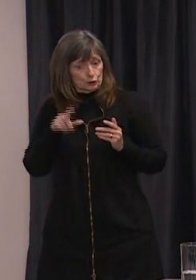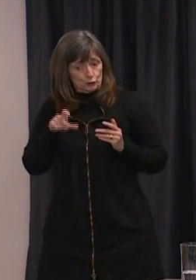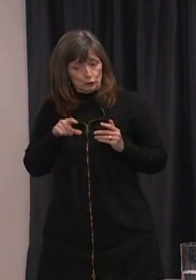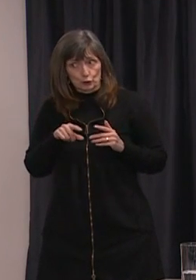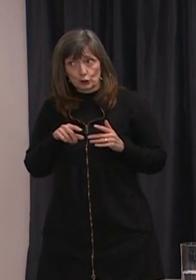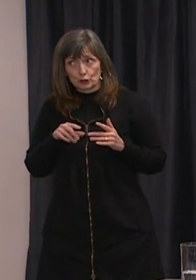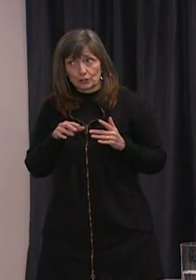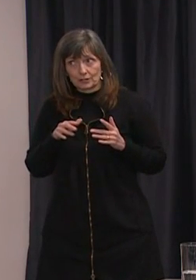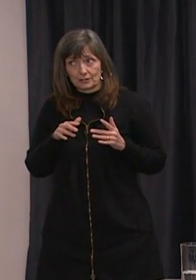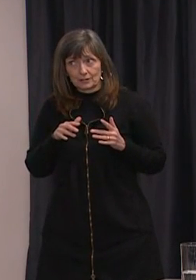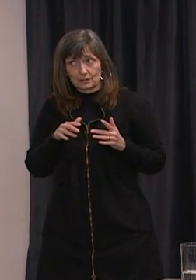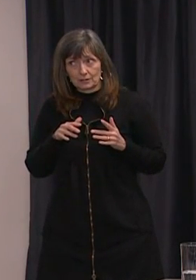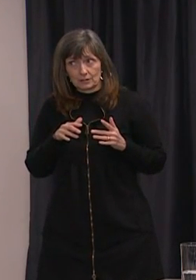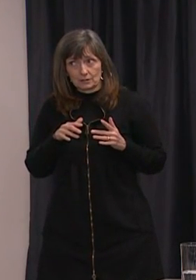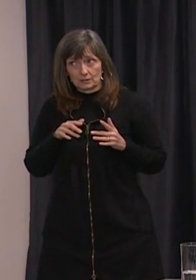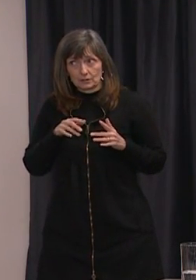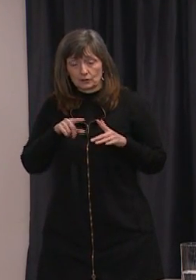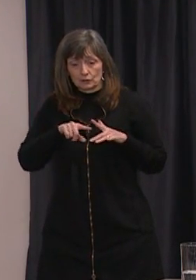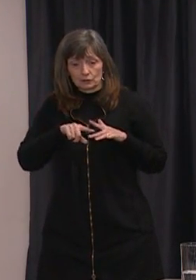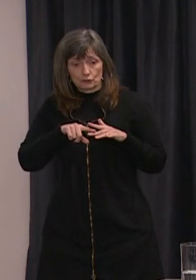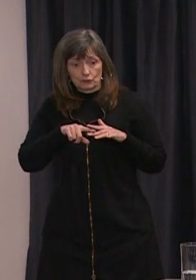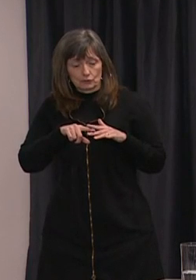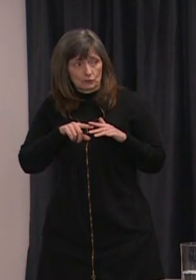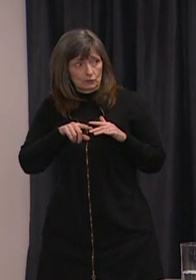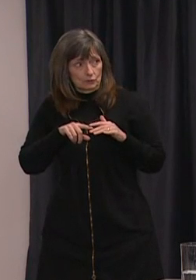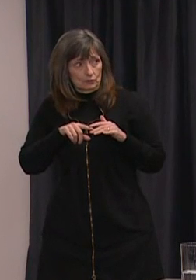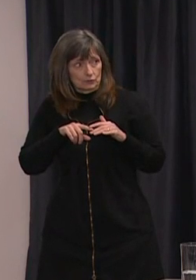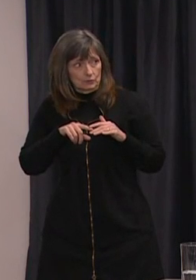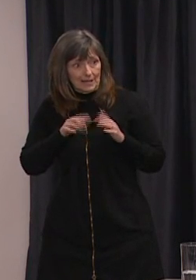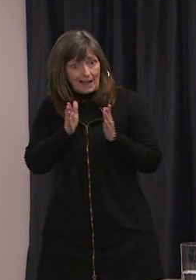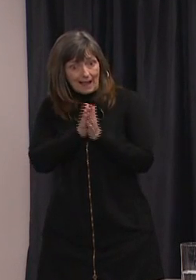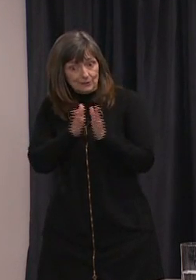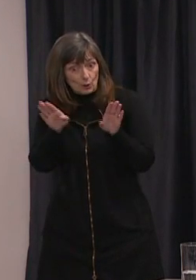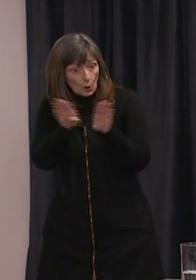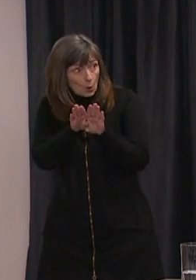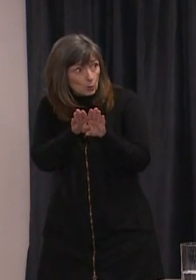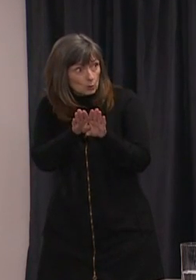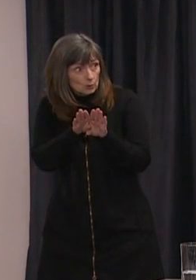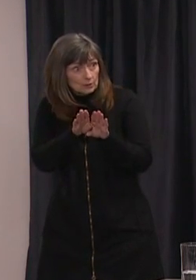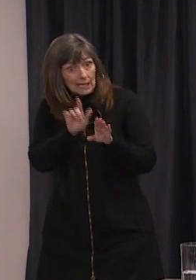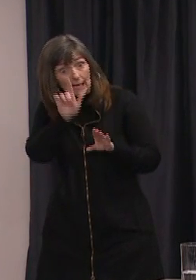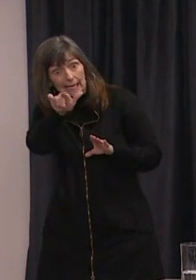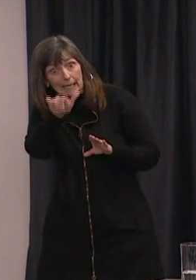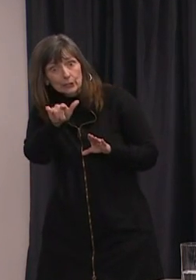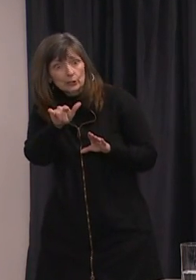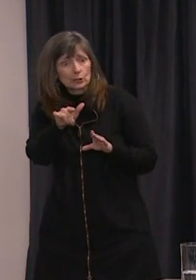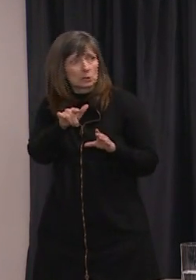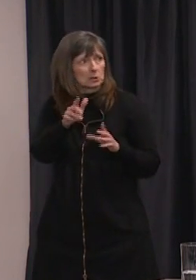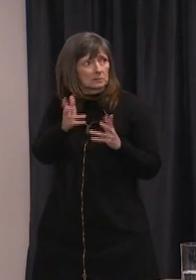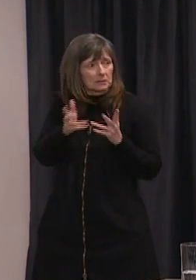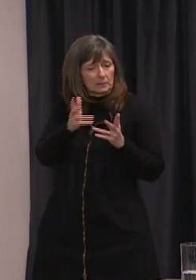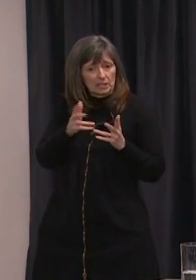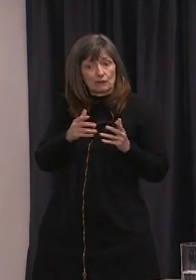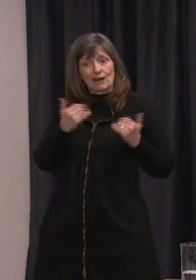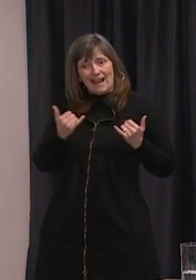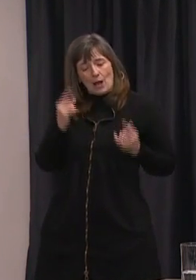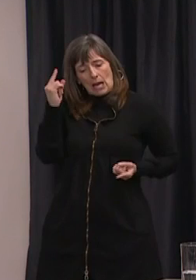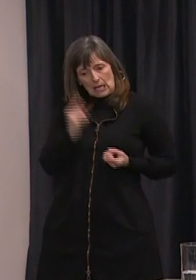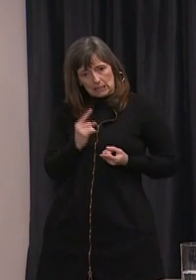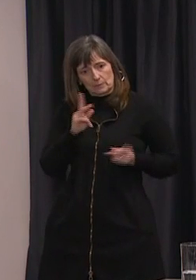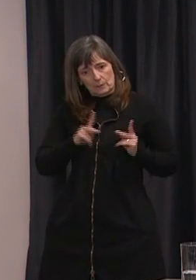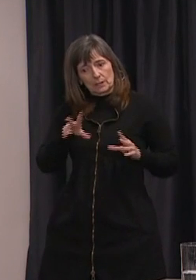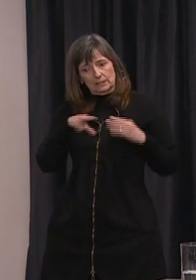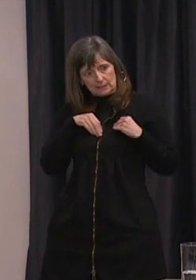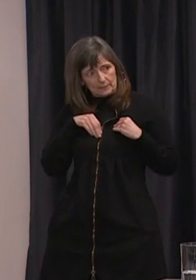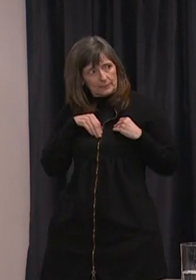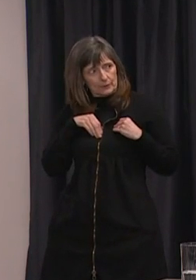know when restaurants and some of the businesses you know would be asked to close down? Is there a certain moment where that that where that option will become?